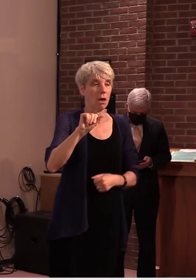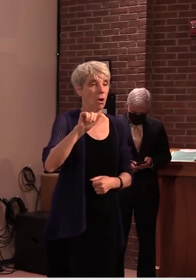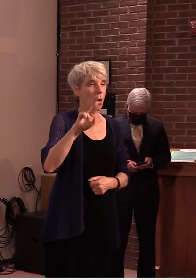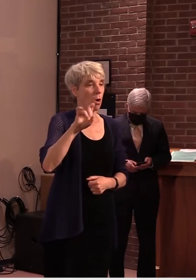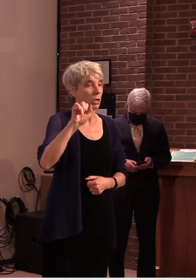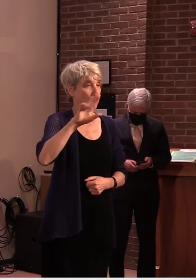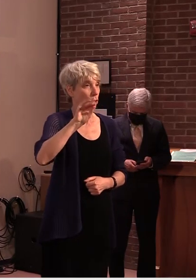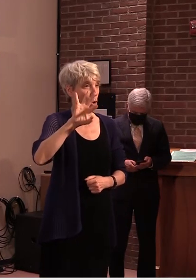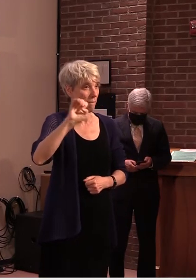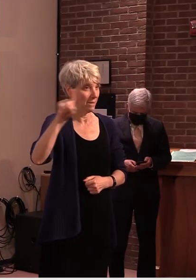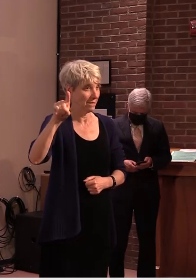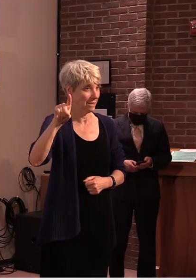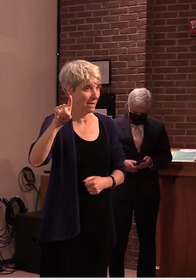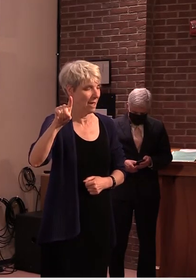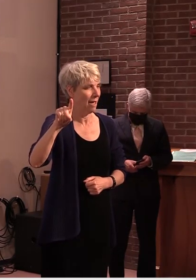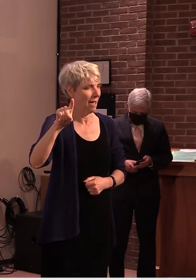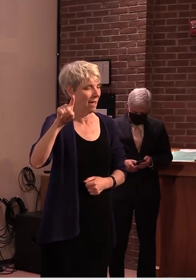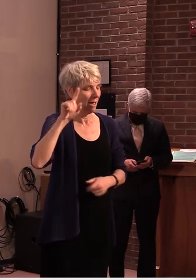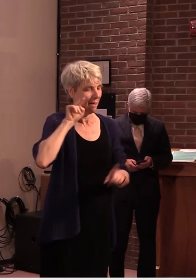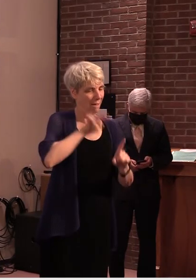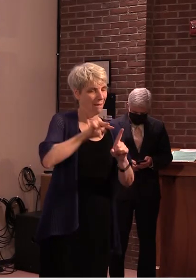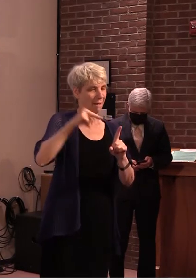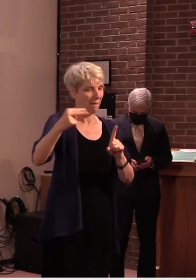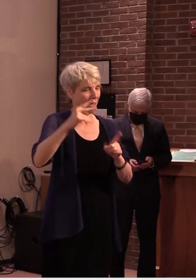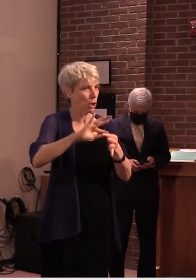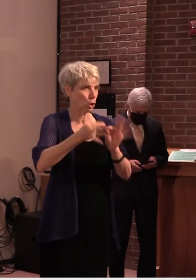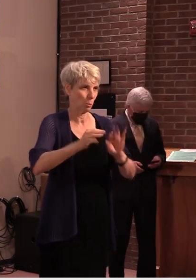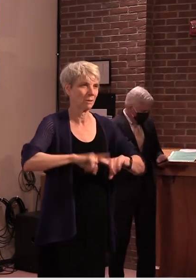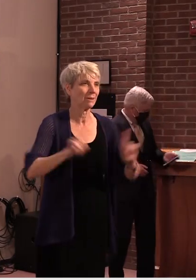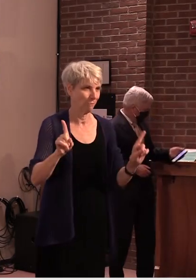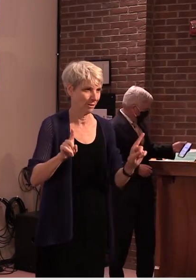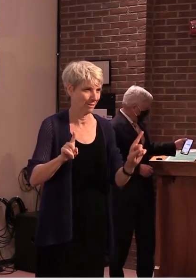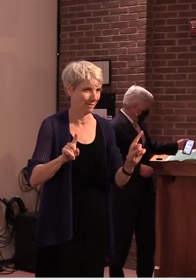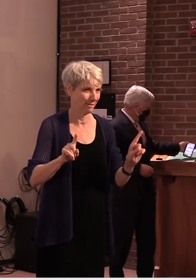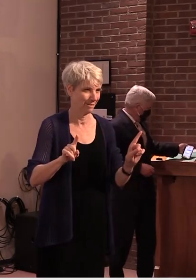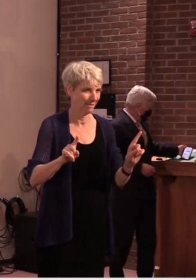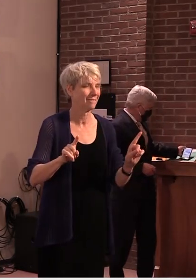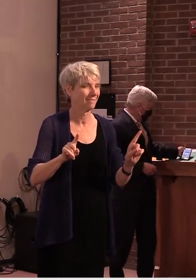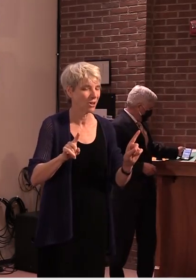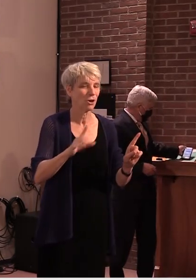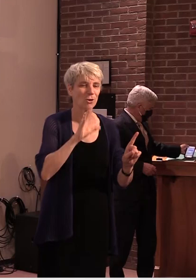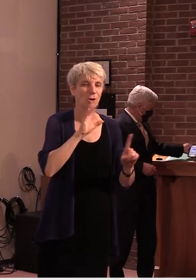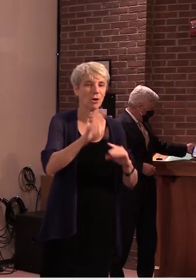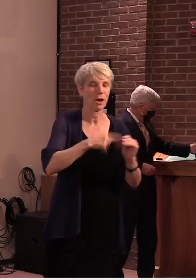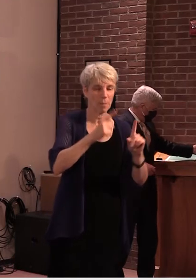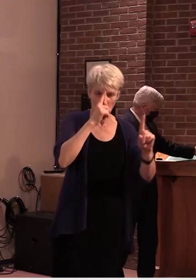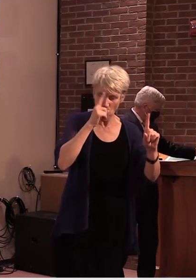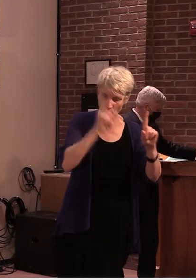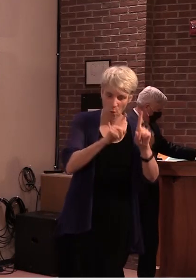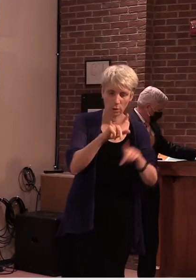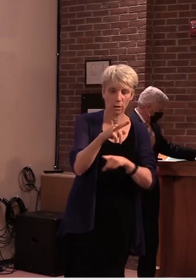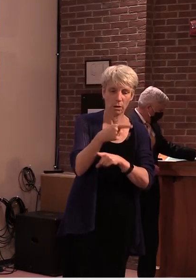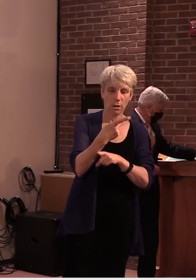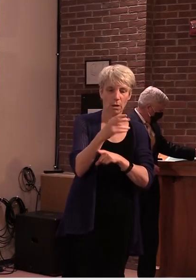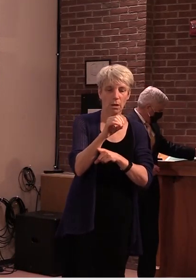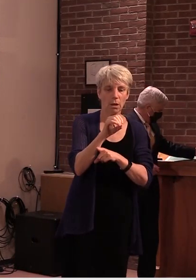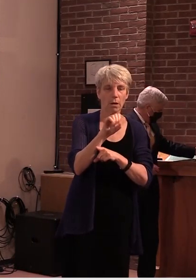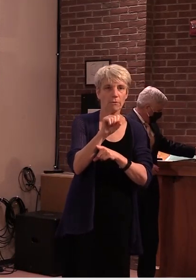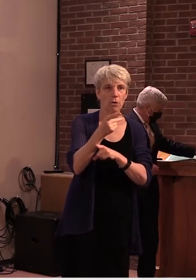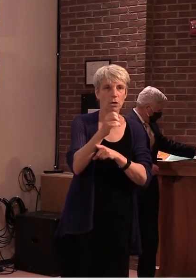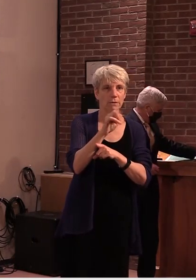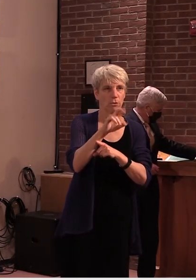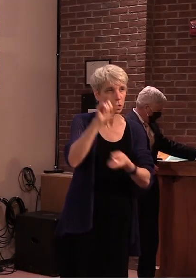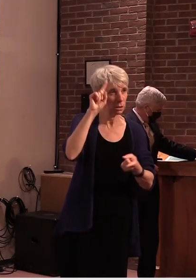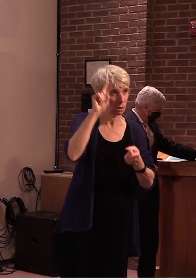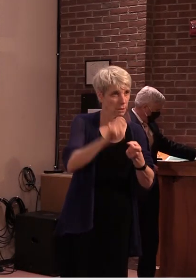of exactly what it means to be able to quantify the types of reductions we're achieving uh certainly at